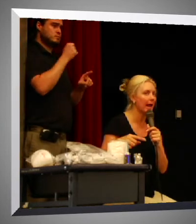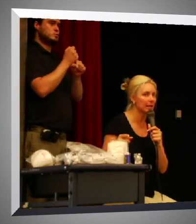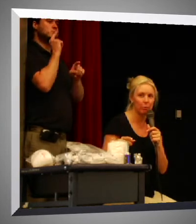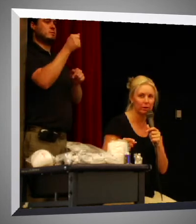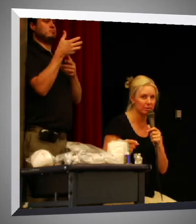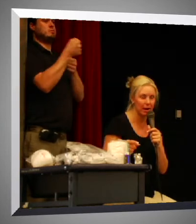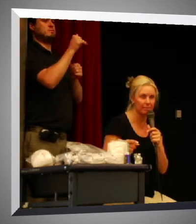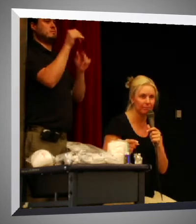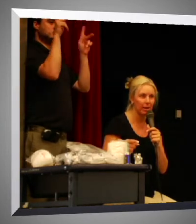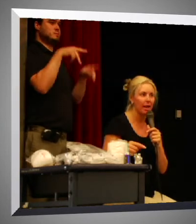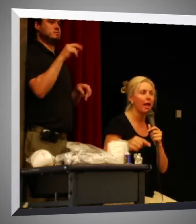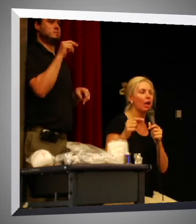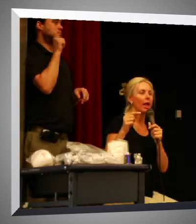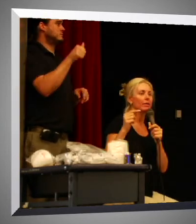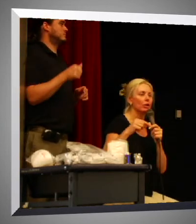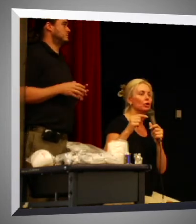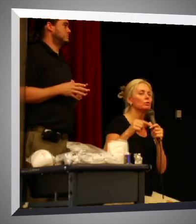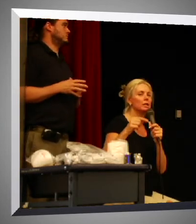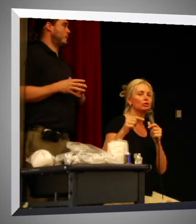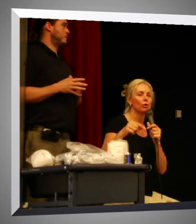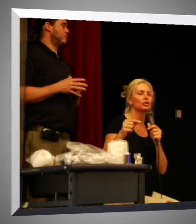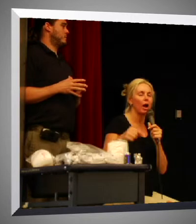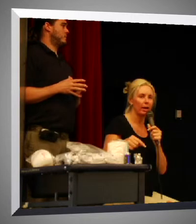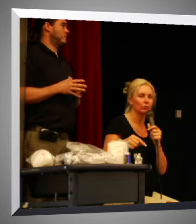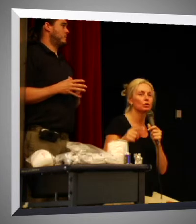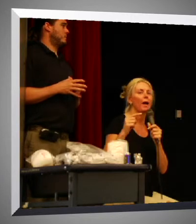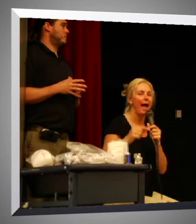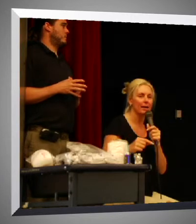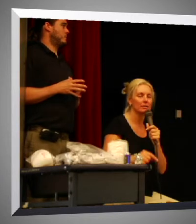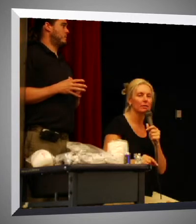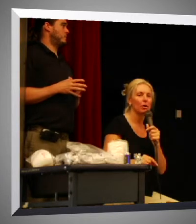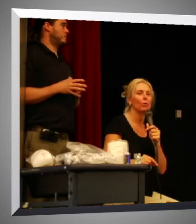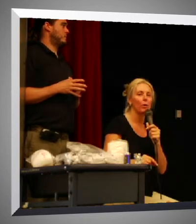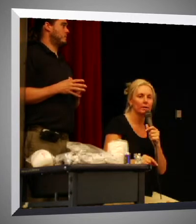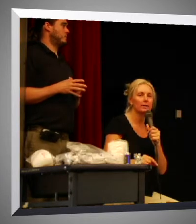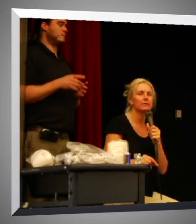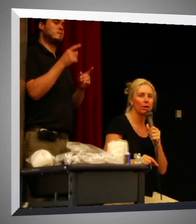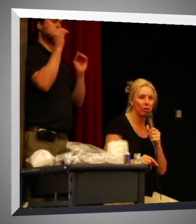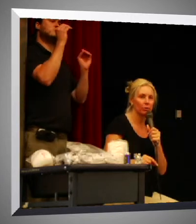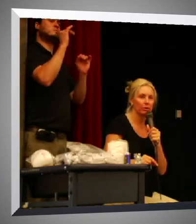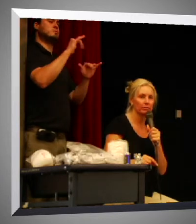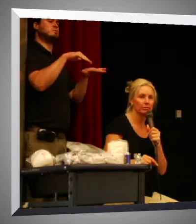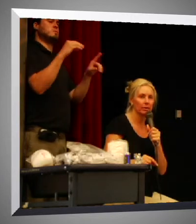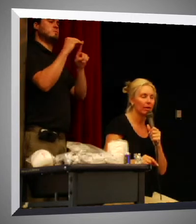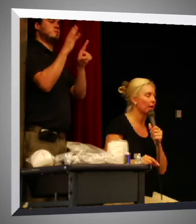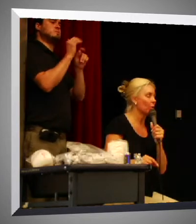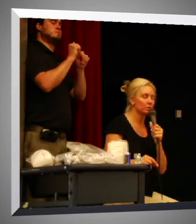any point in time. And when you teach your child to ask, what is the code? They don't